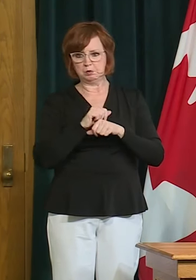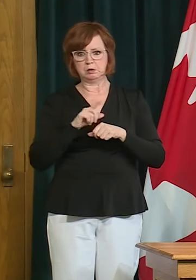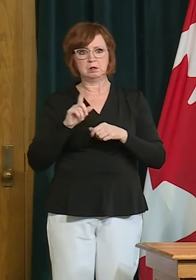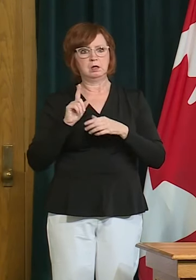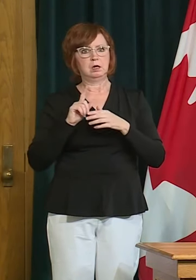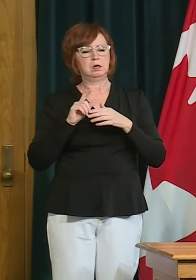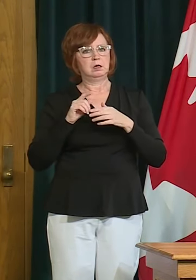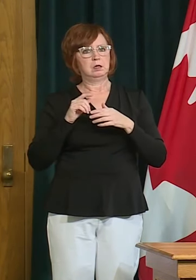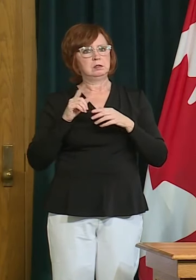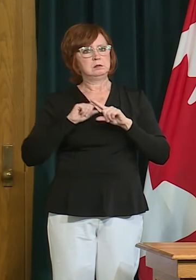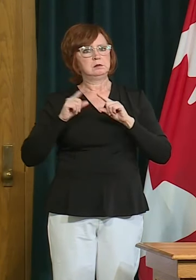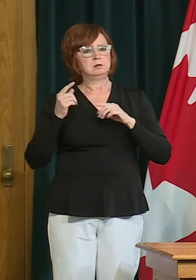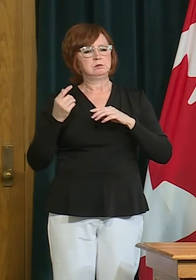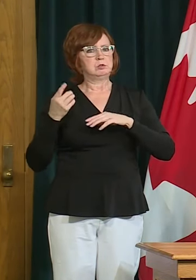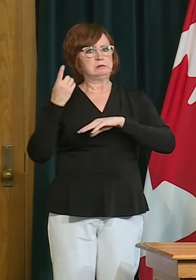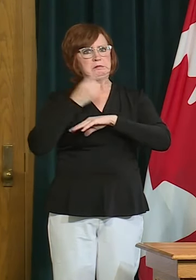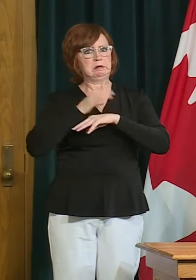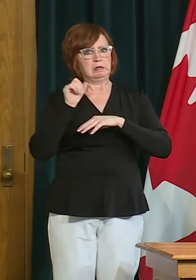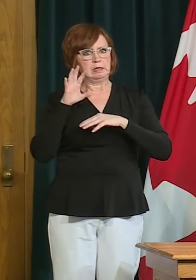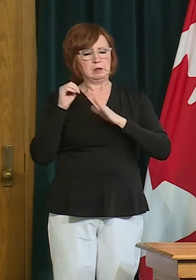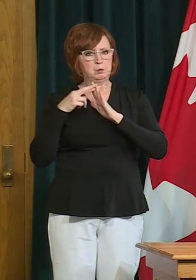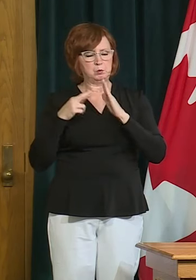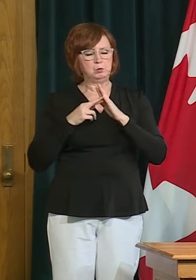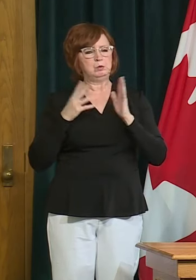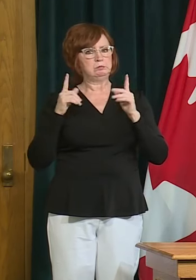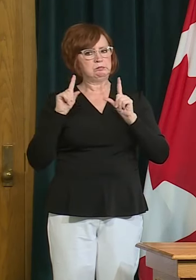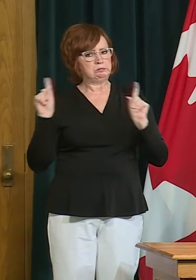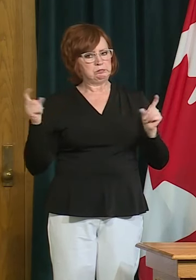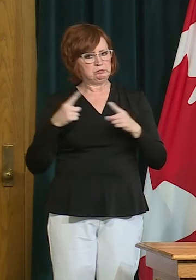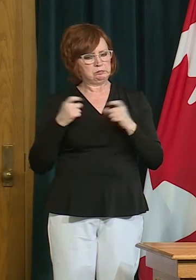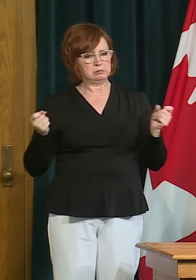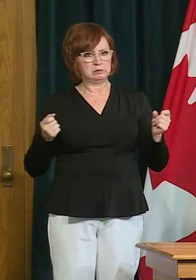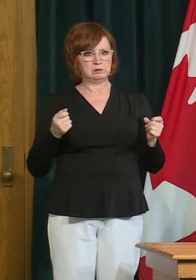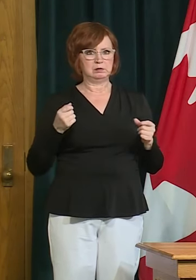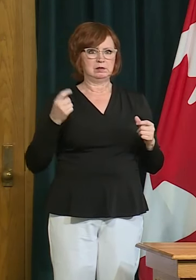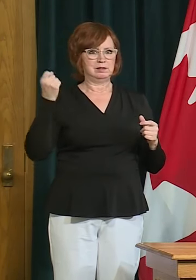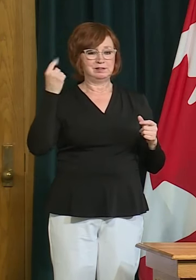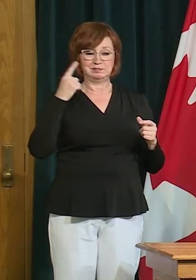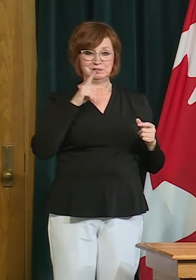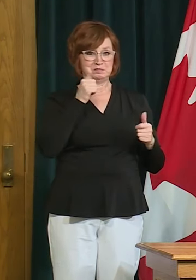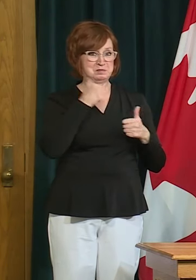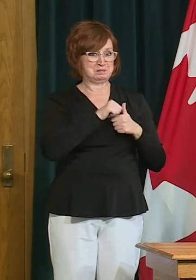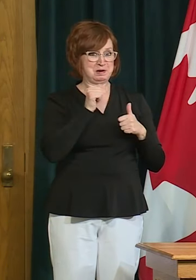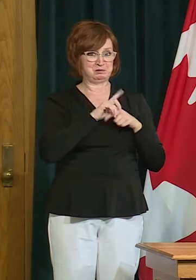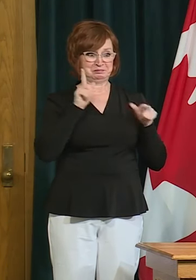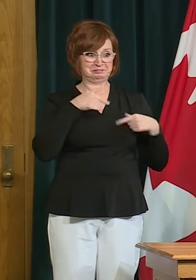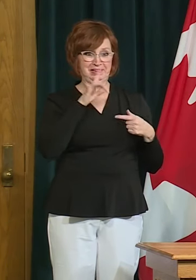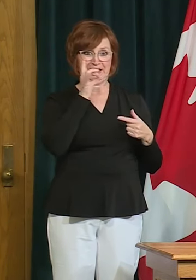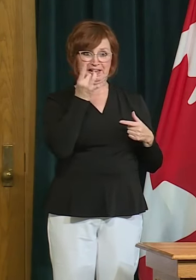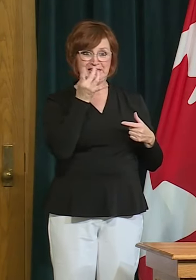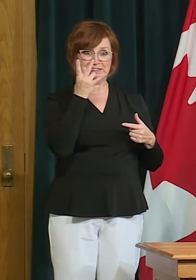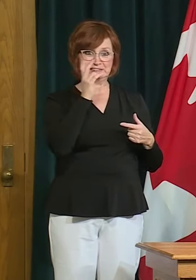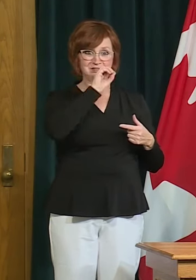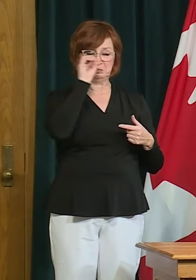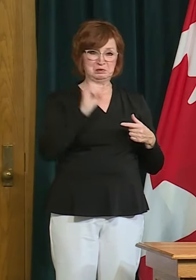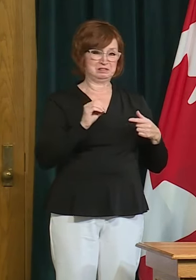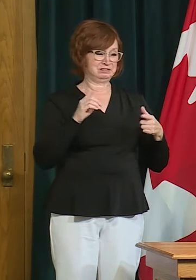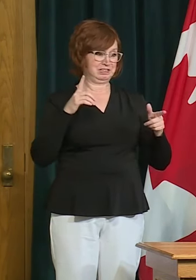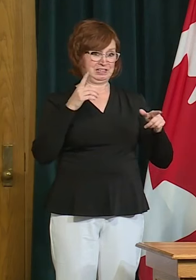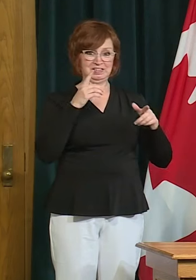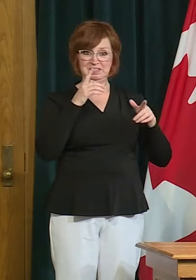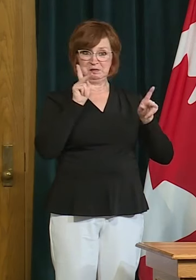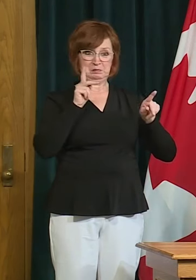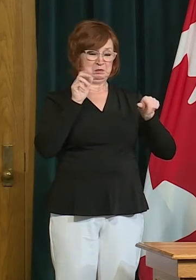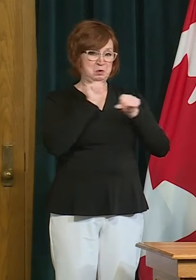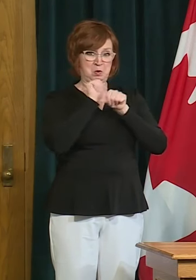of uh of the jobs in this province have continued uh albeit differently uh throughout uh the entire uh the